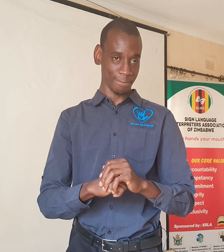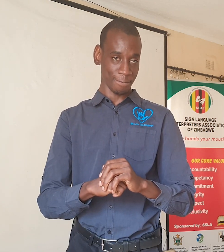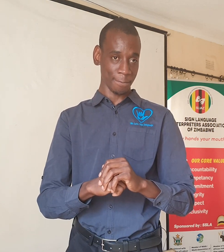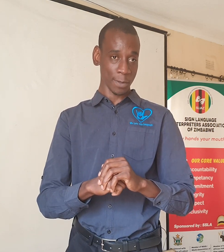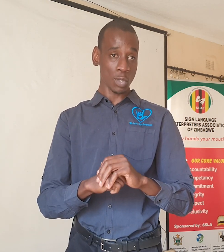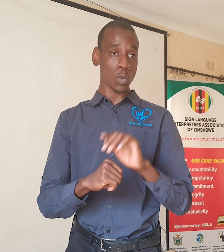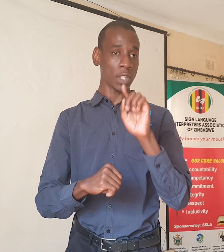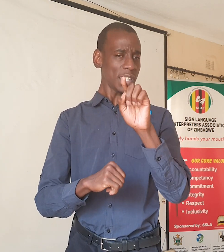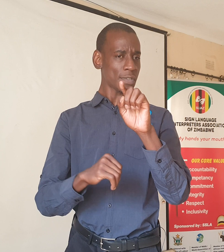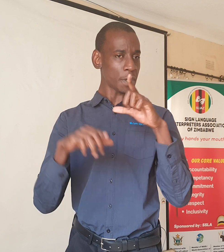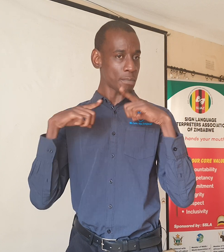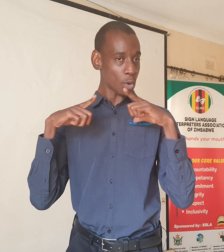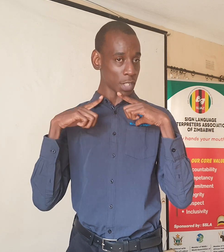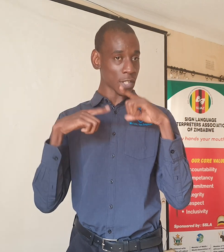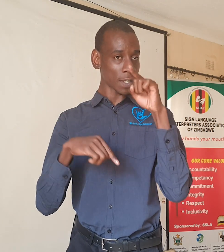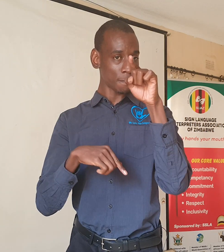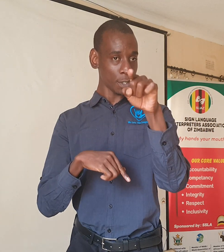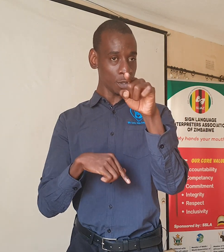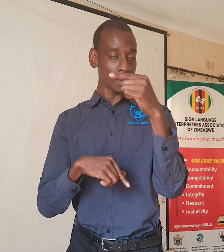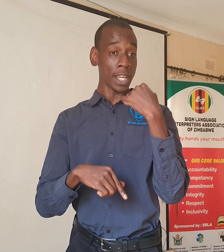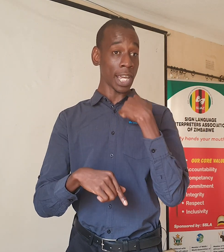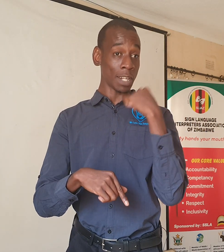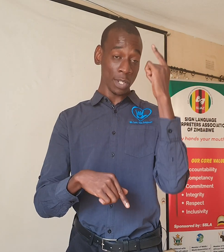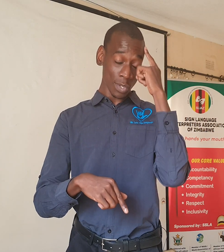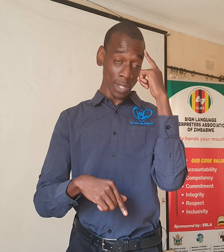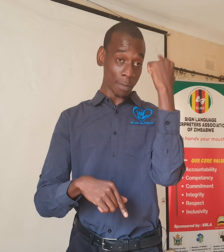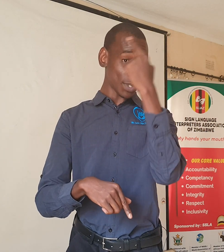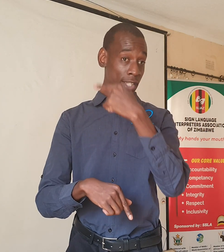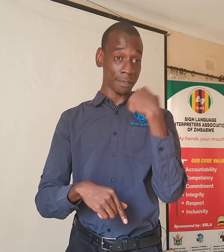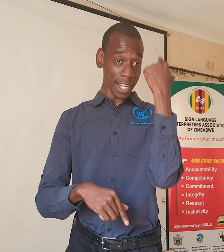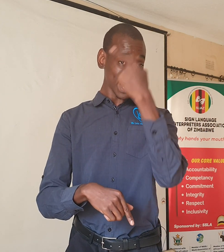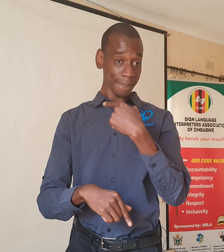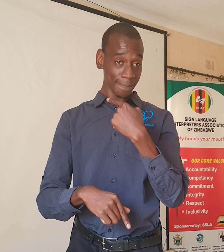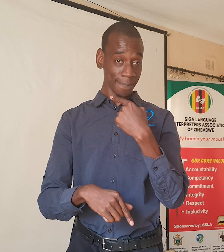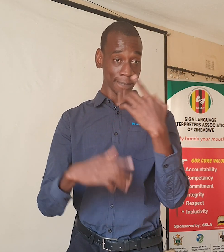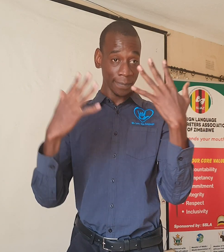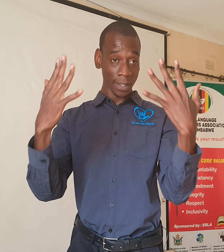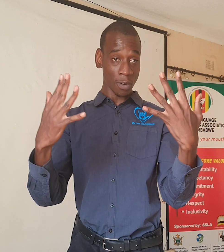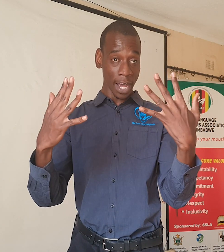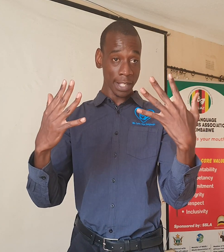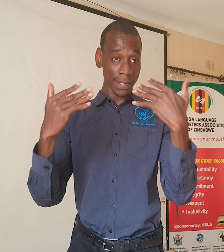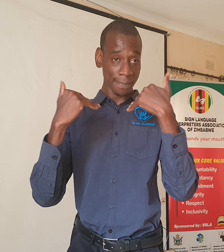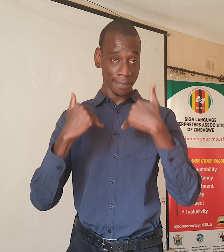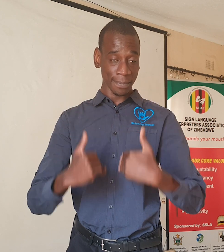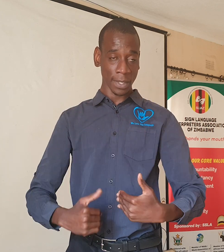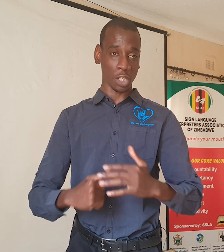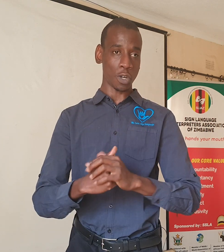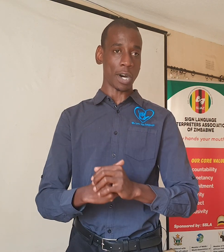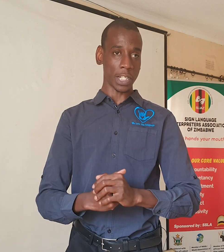so this is very important for you and me to know that i'm using the face your hands and your body